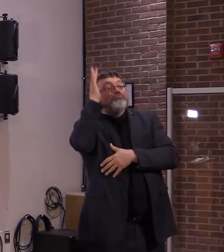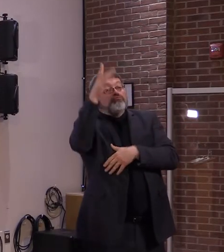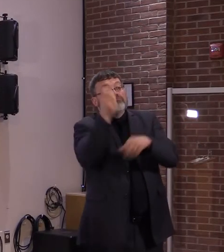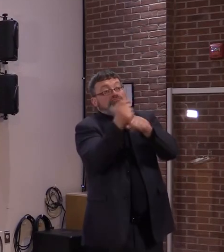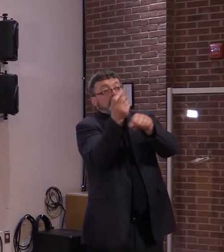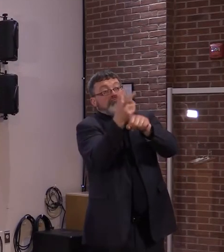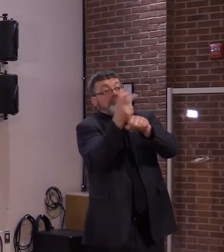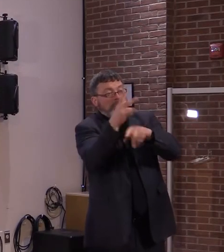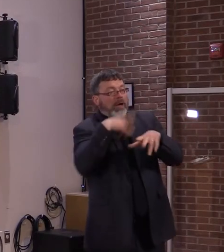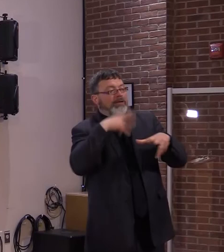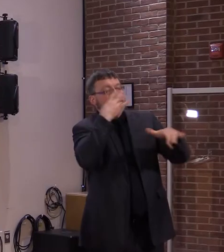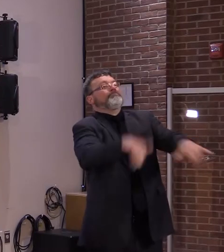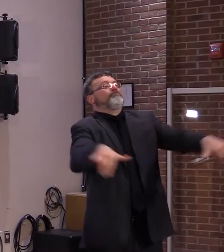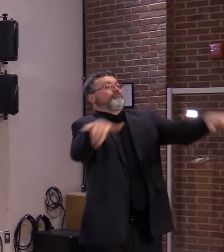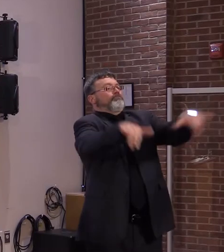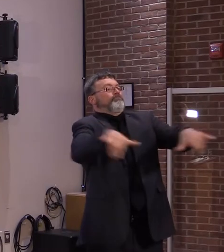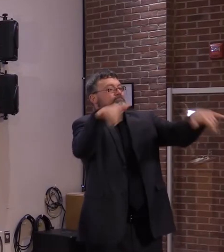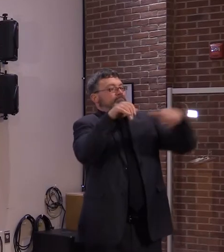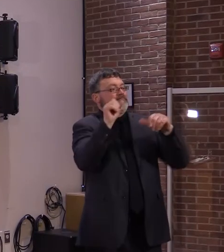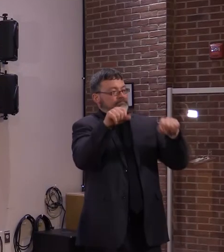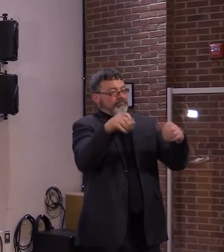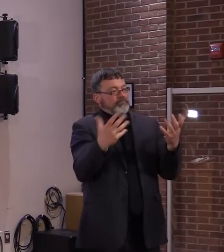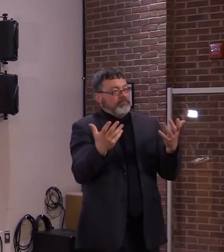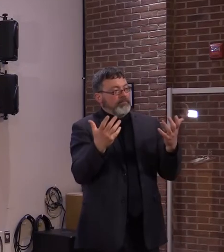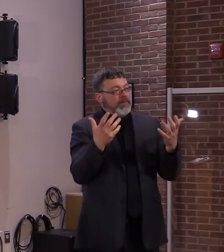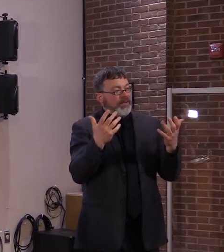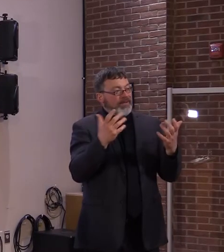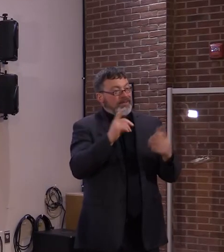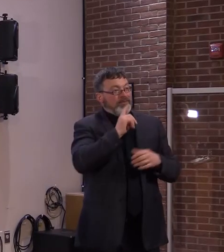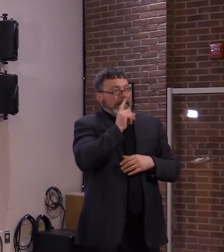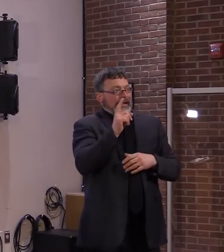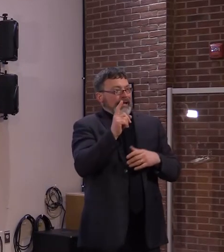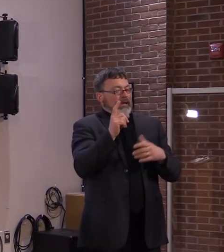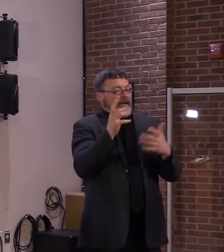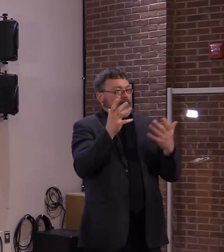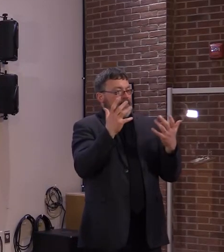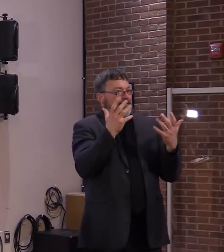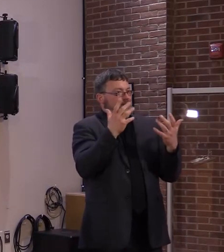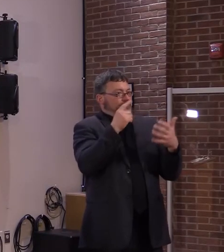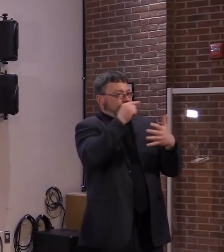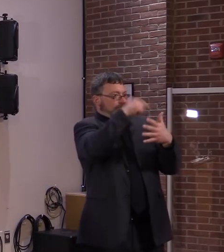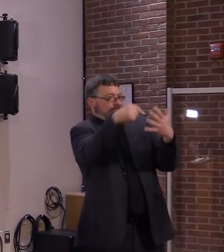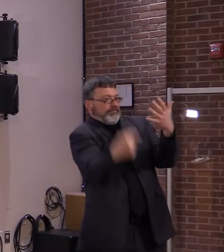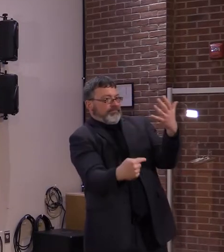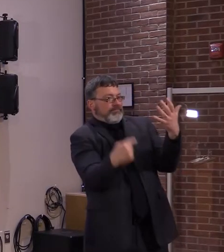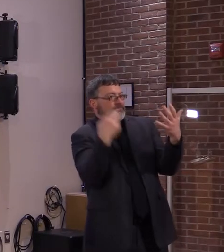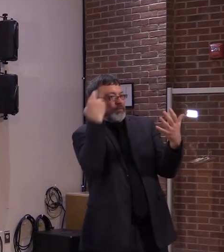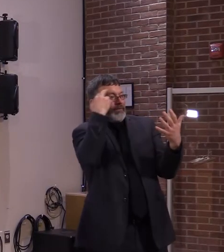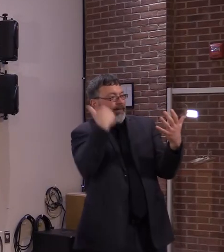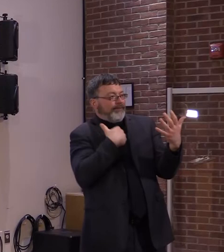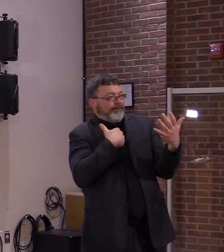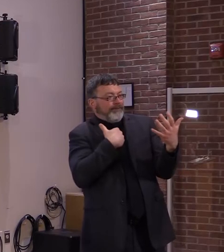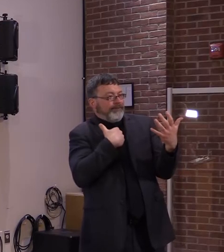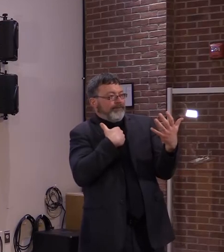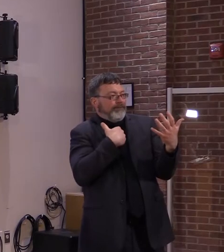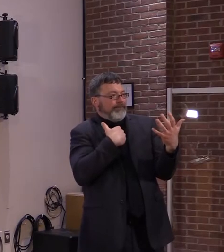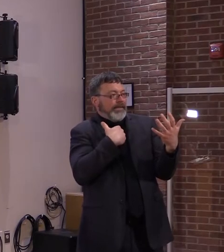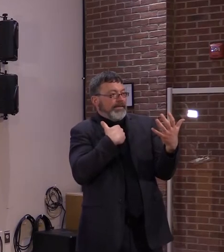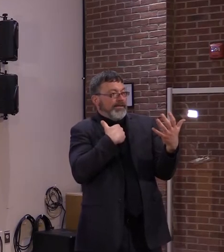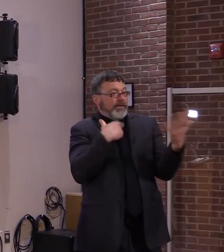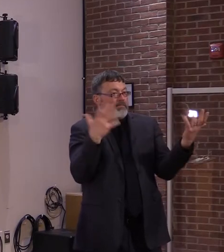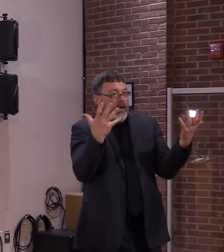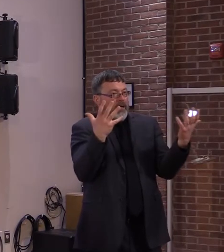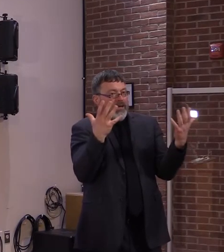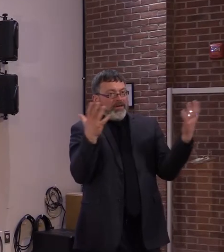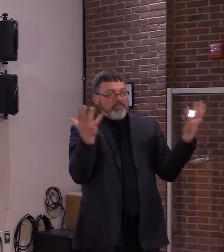on a whole bunch of variables and some of those variables include our behavior all the time, but other